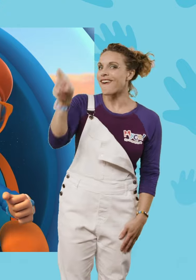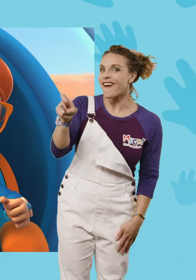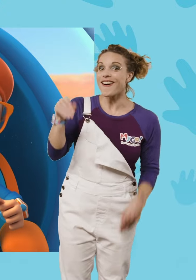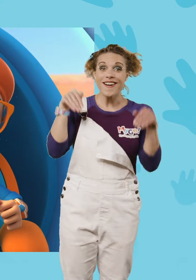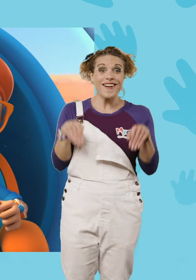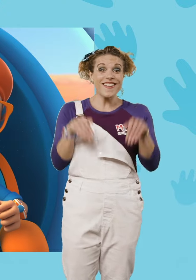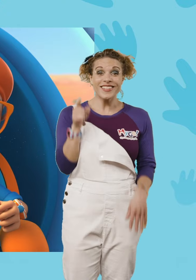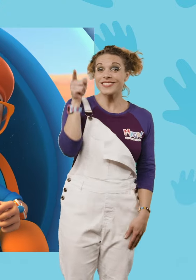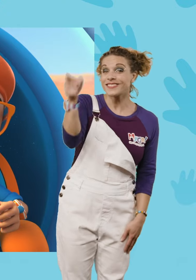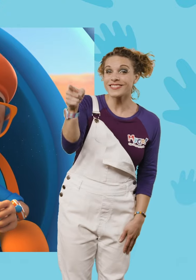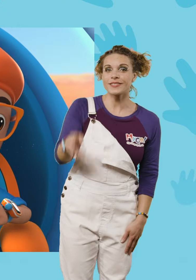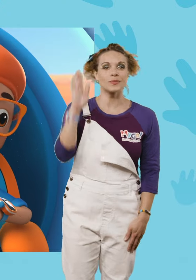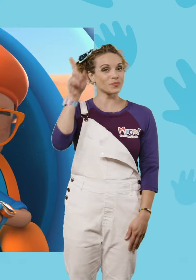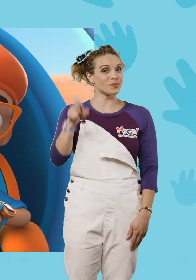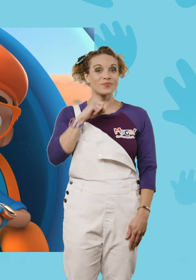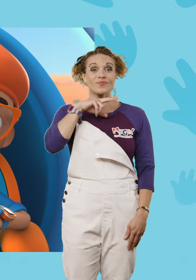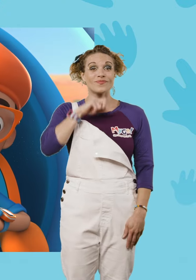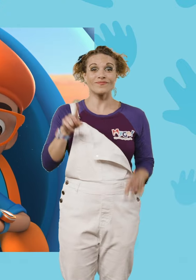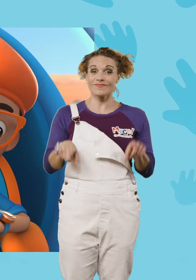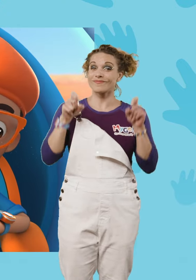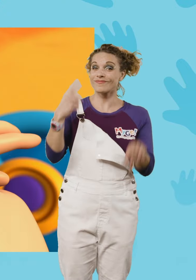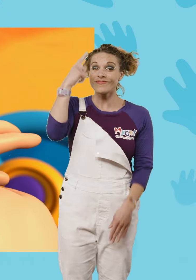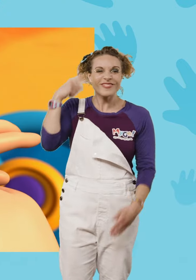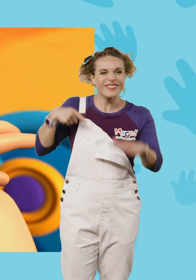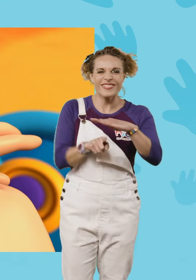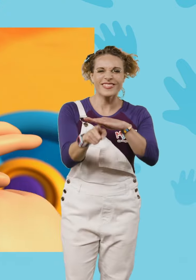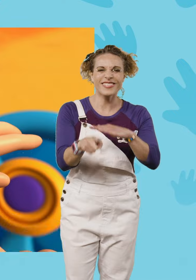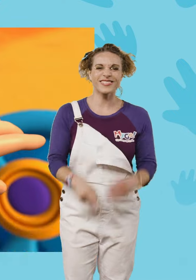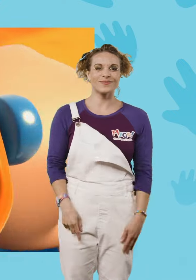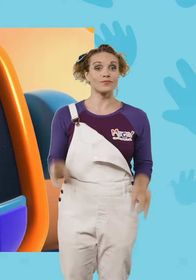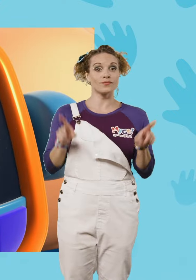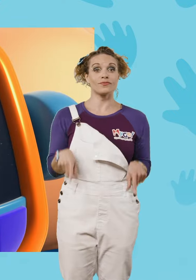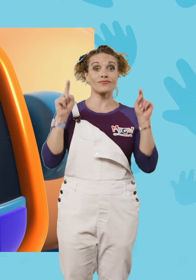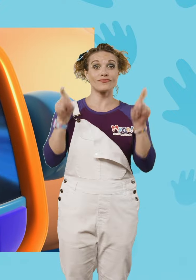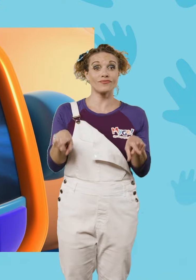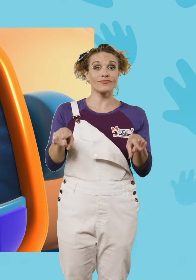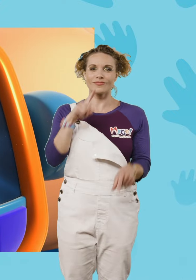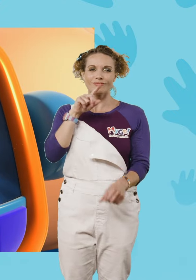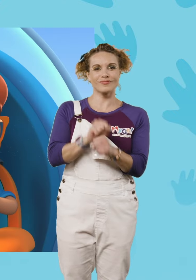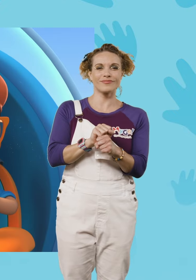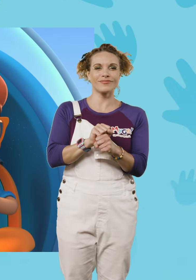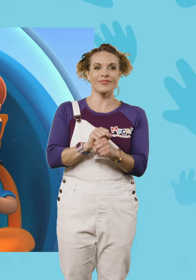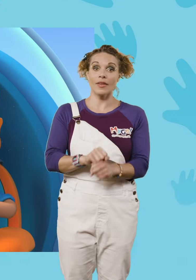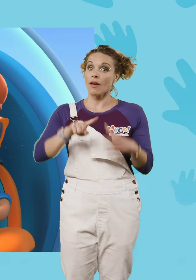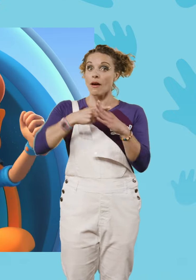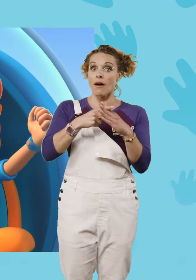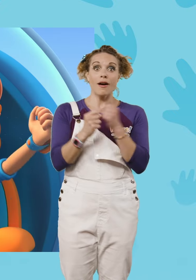ask that kangaroo. I'm going to need frog legs for this adventure. Frog legs confirmed. Activate Blippy